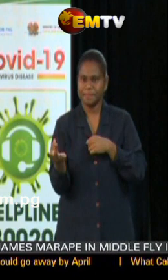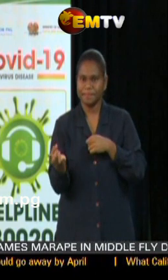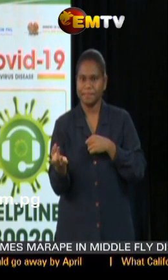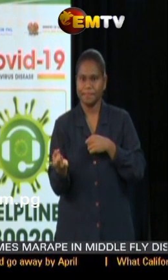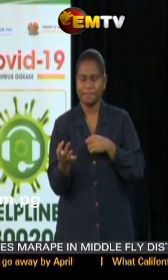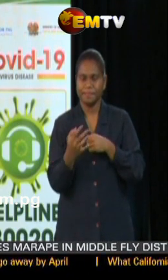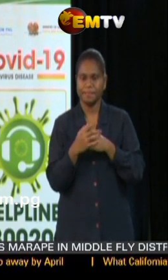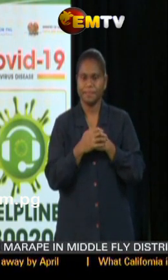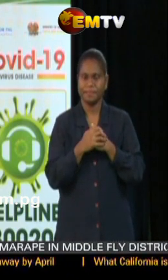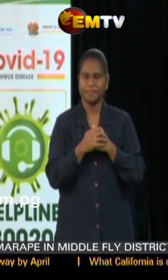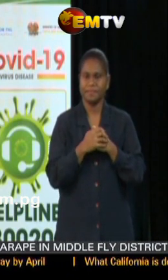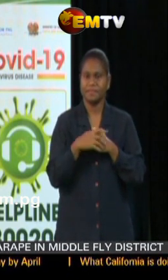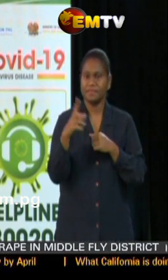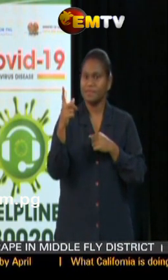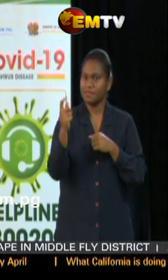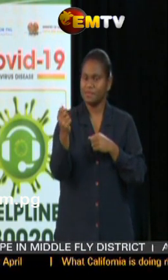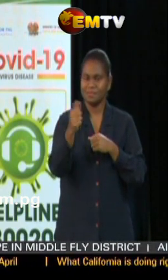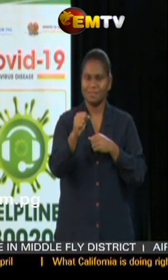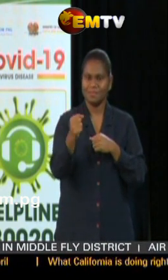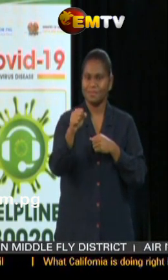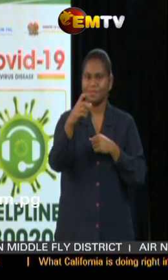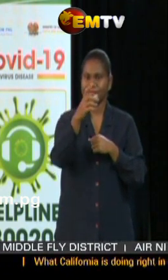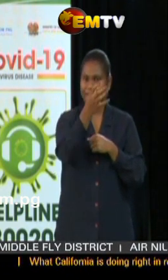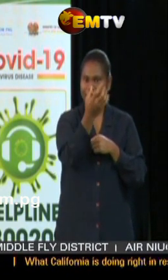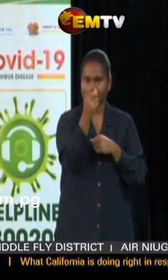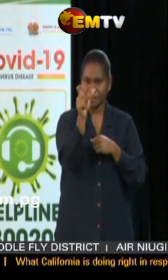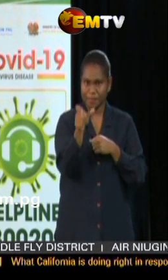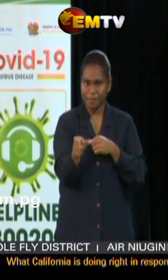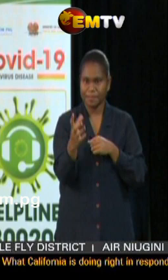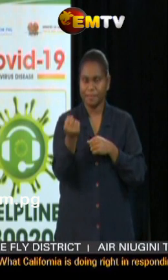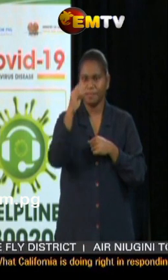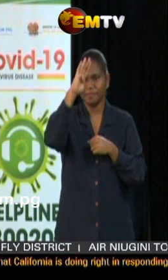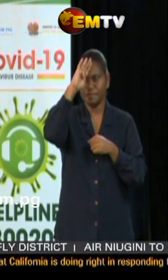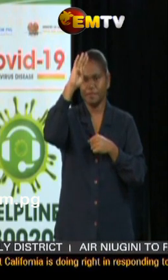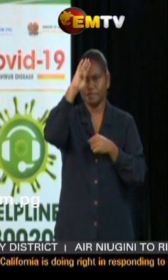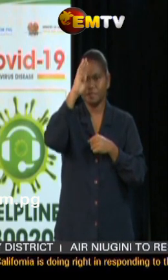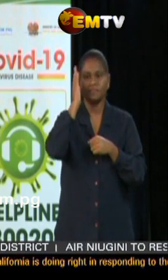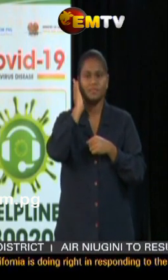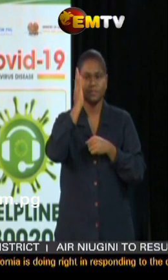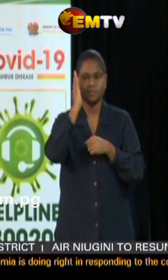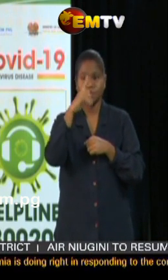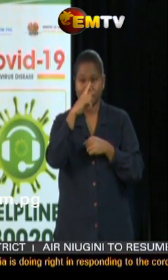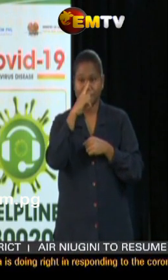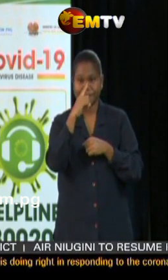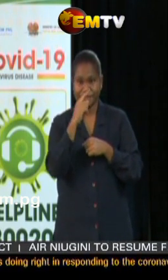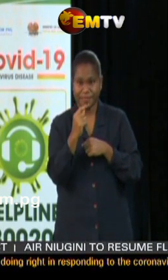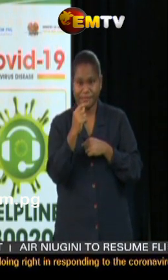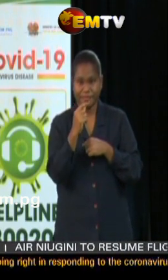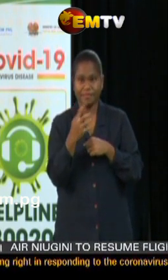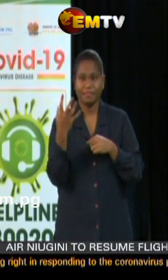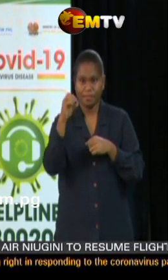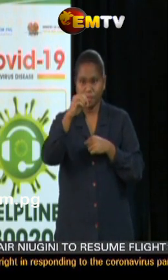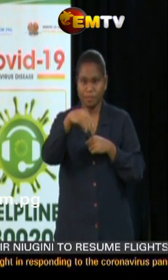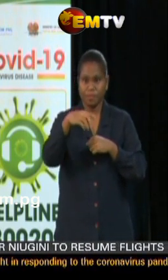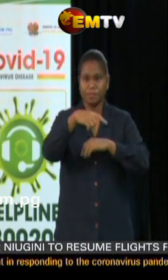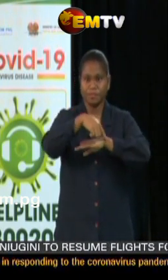presence of coronavirus still in us and we feel that the schools can respond to living with a danger and allowing